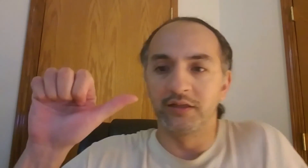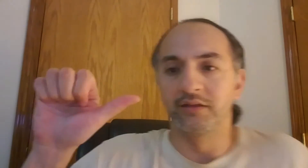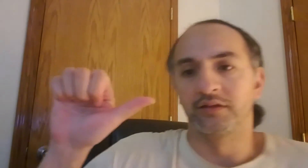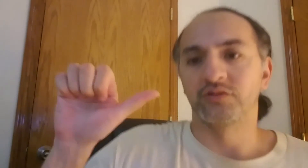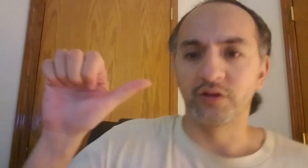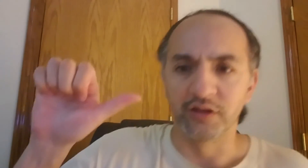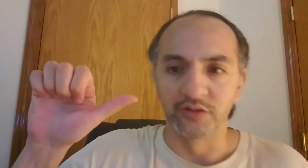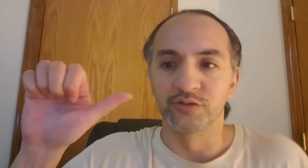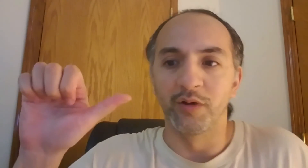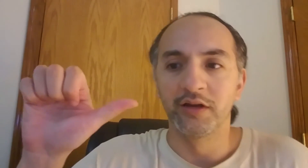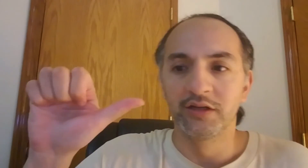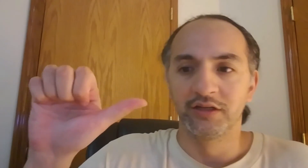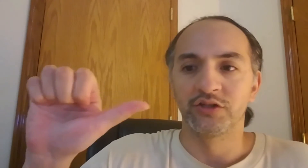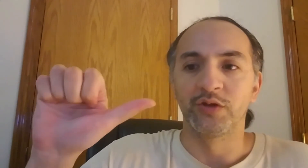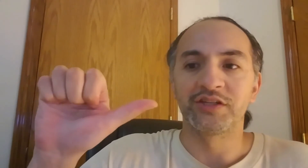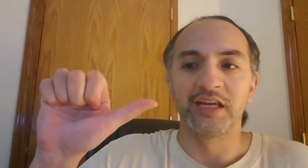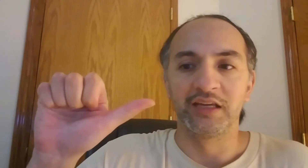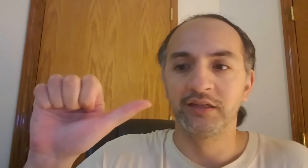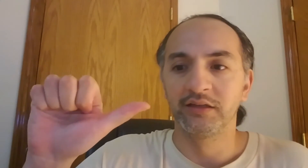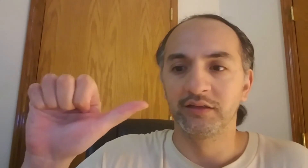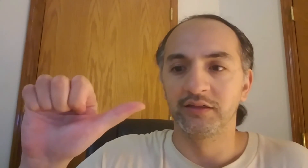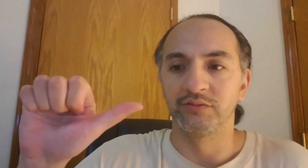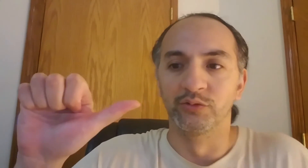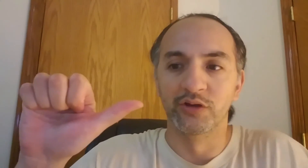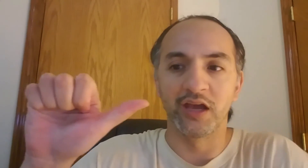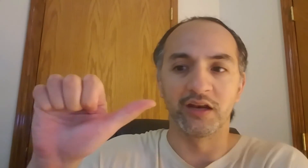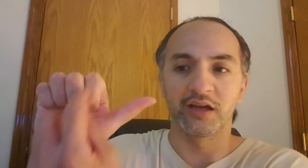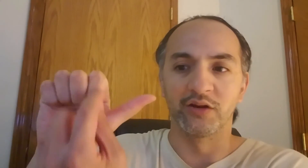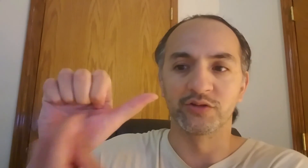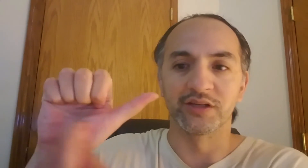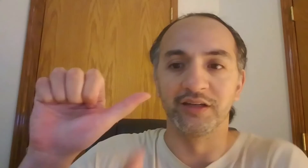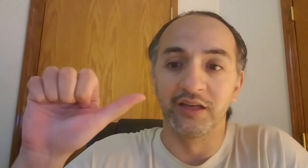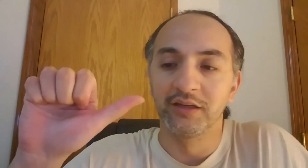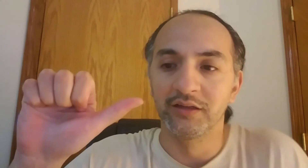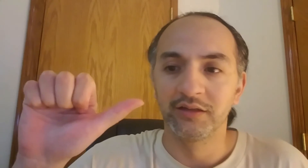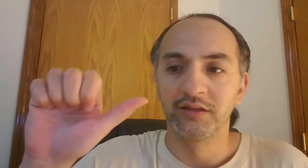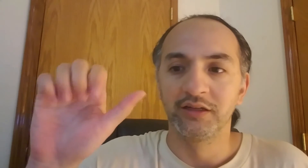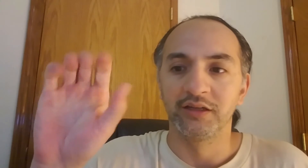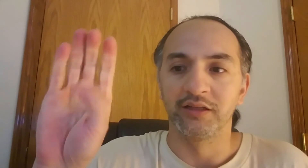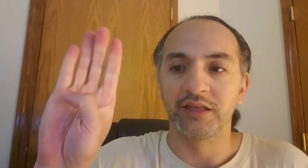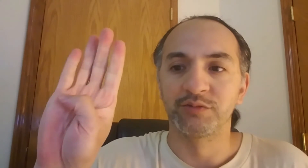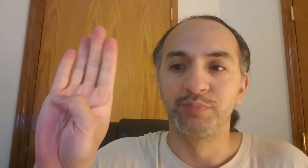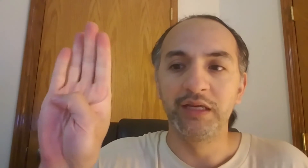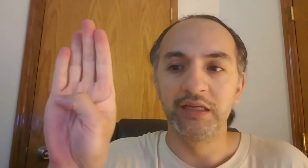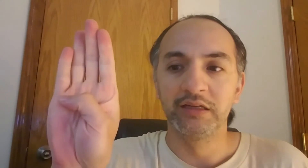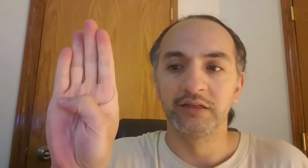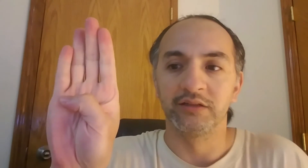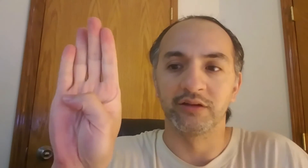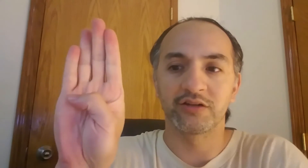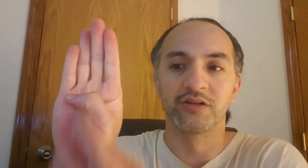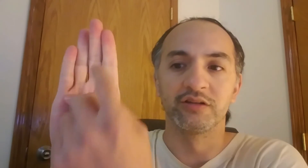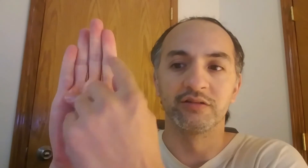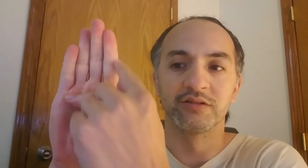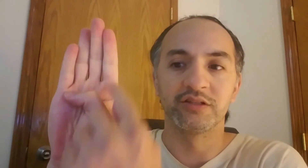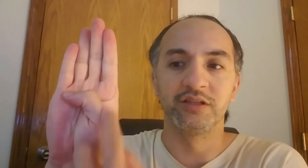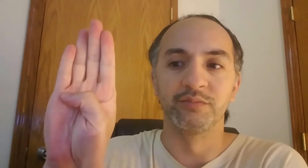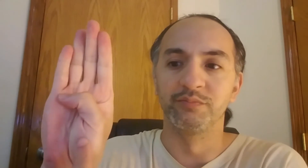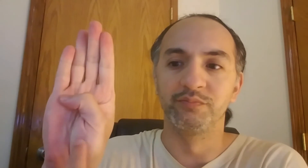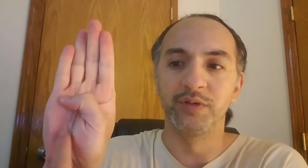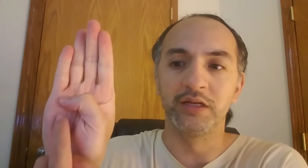Try to get a good spot. So that's A. If you look at it, it kind of looks like an A. That's B. You actually see the B.